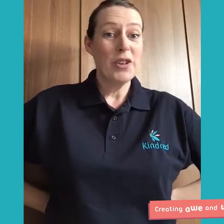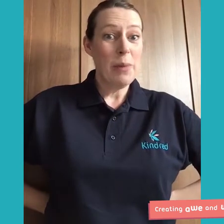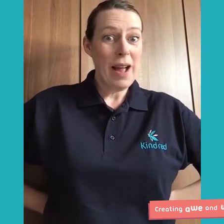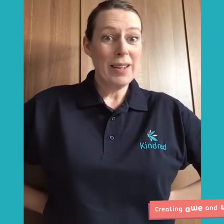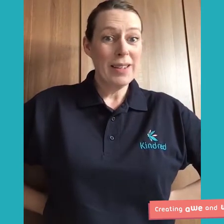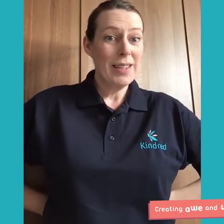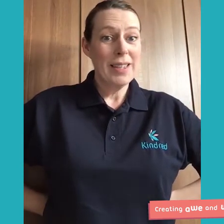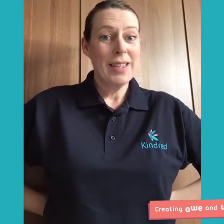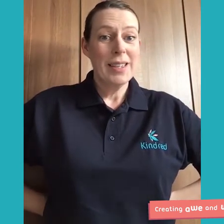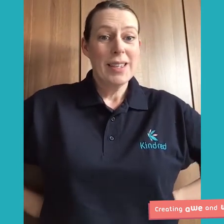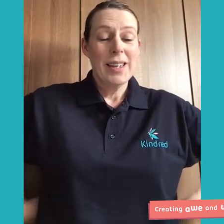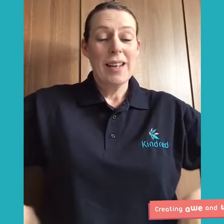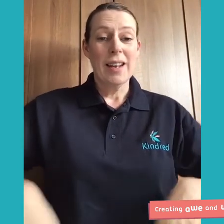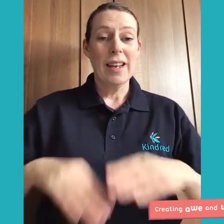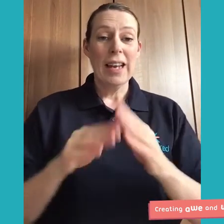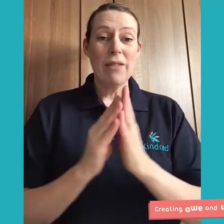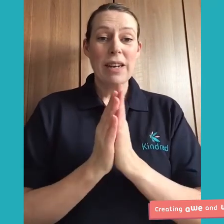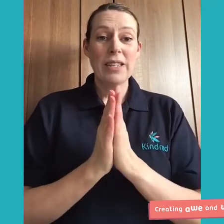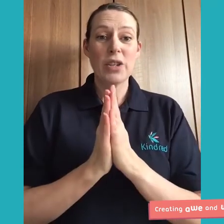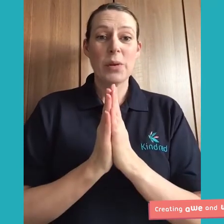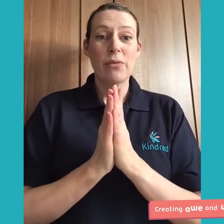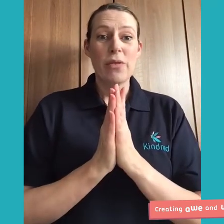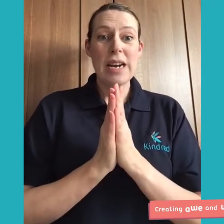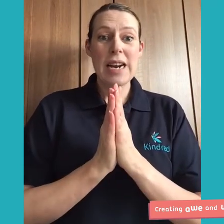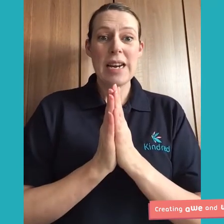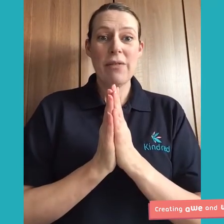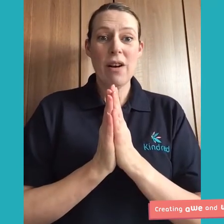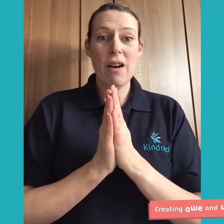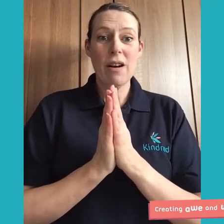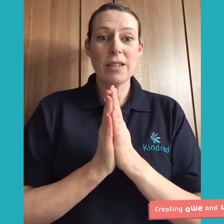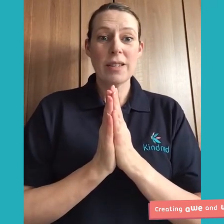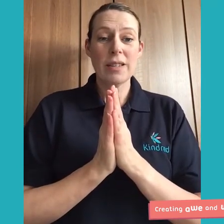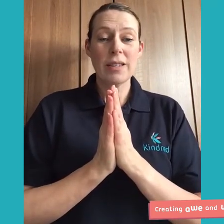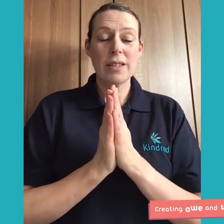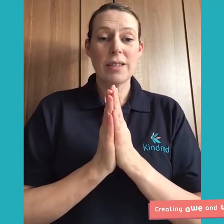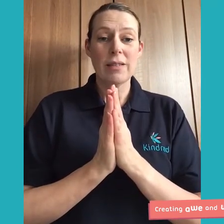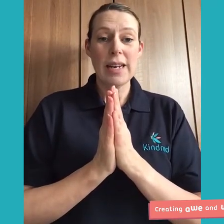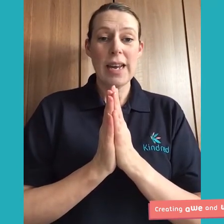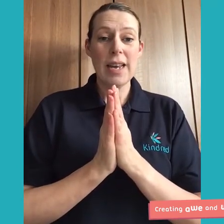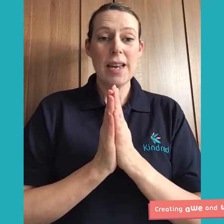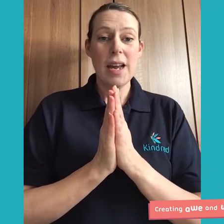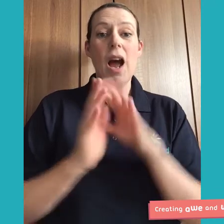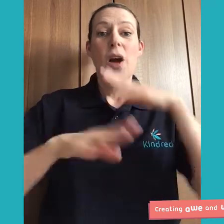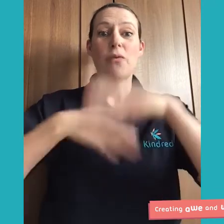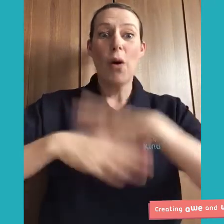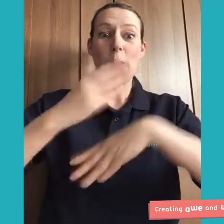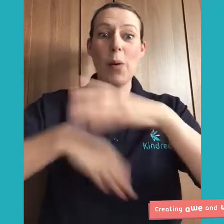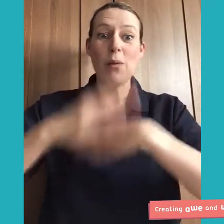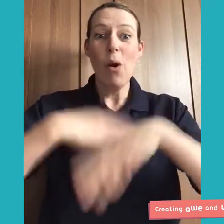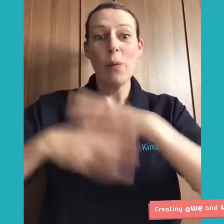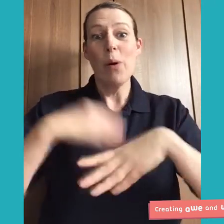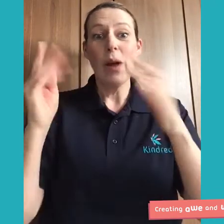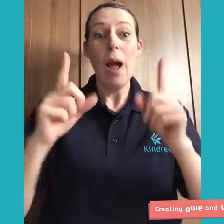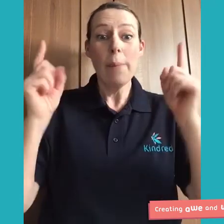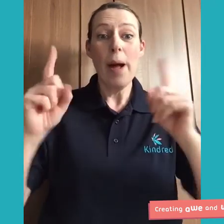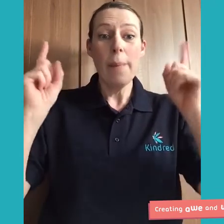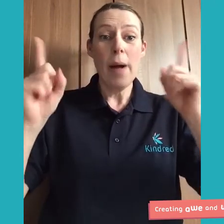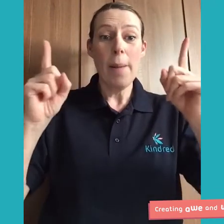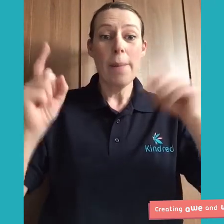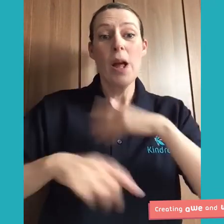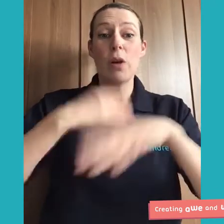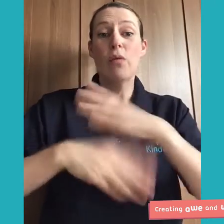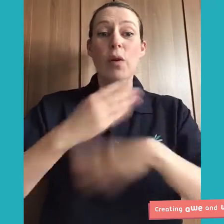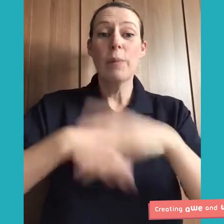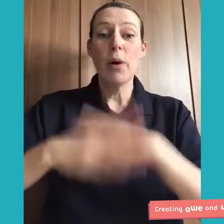behind your back. And you're going to get ready to do it really fast. Ready? Roly-poly, roly-poly, up,